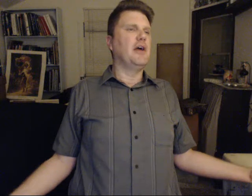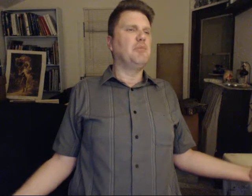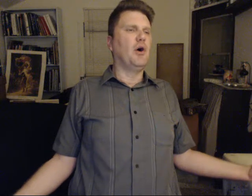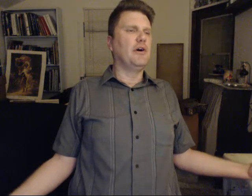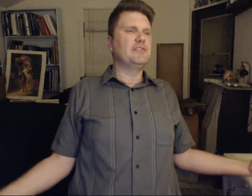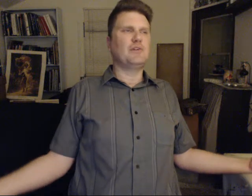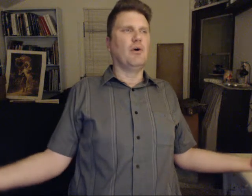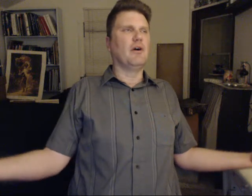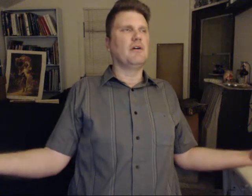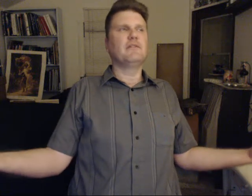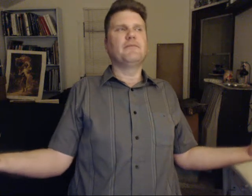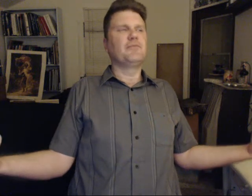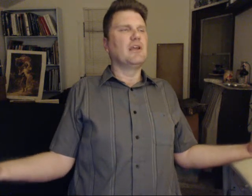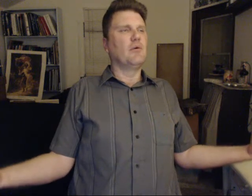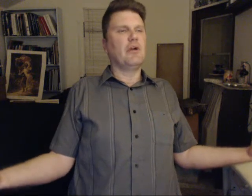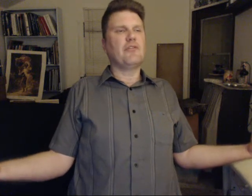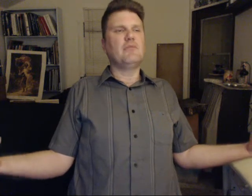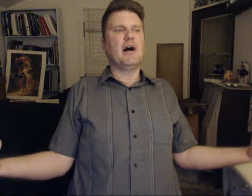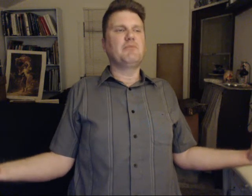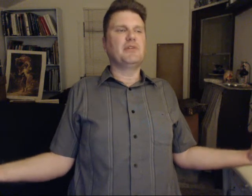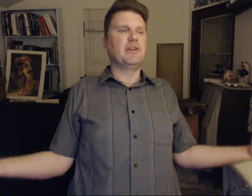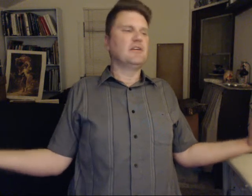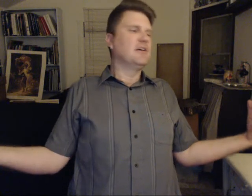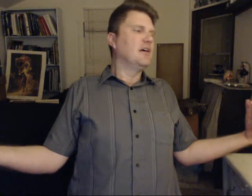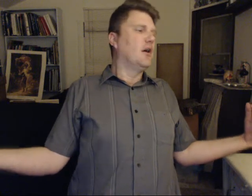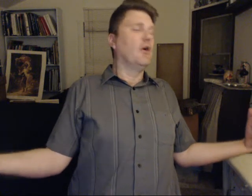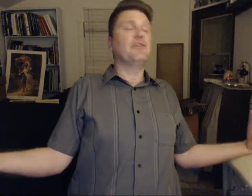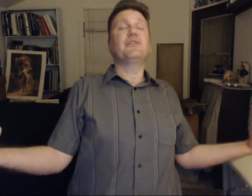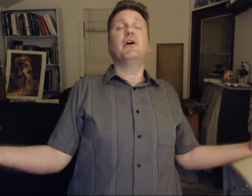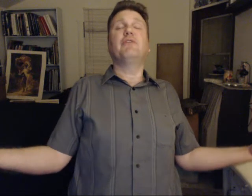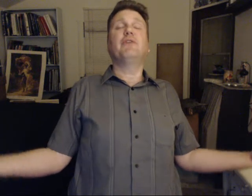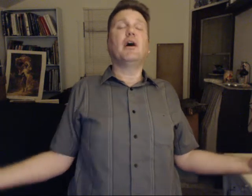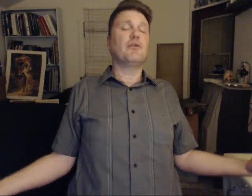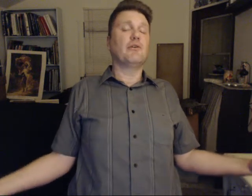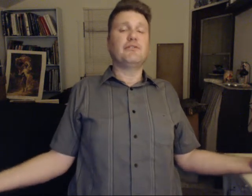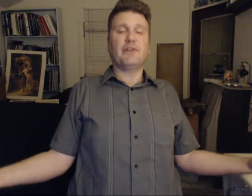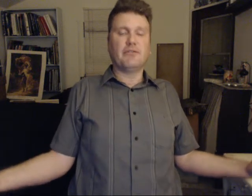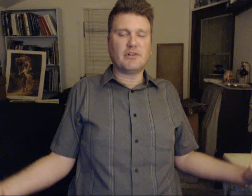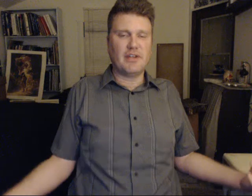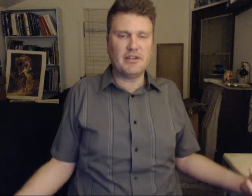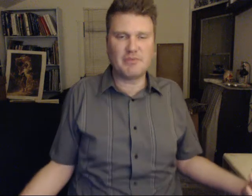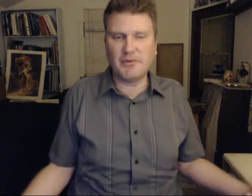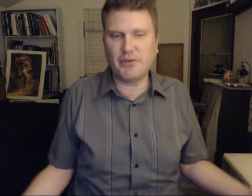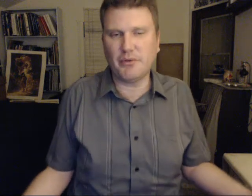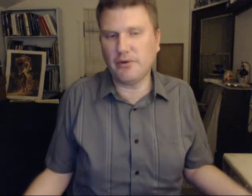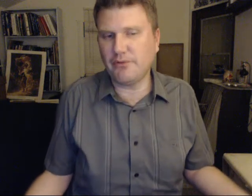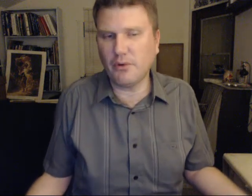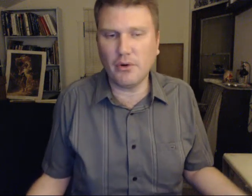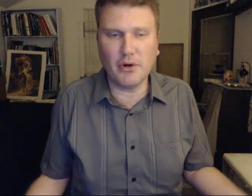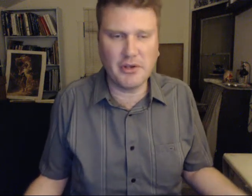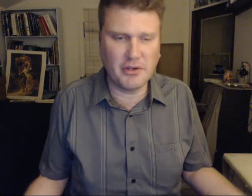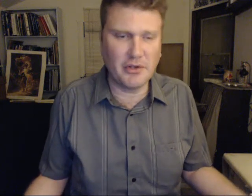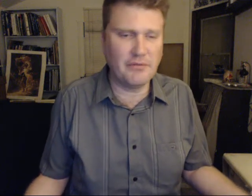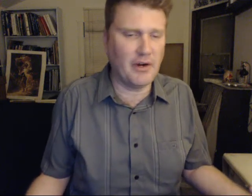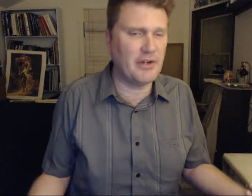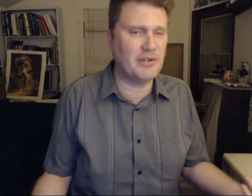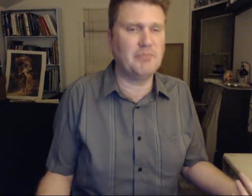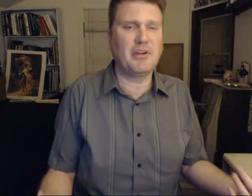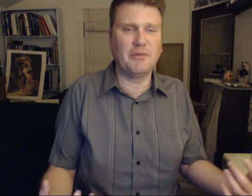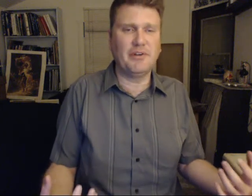poet, or whatever it might be, or a father of several kids, maybe three or four, or a good, very good bigamist.